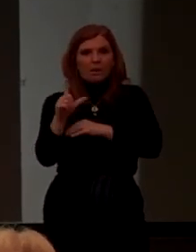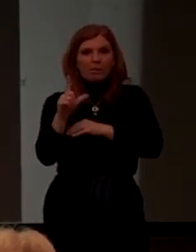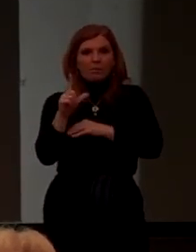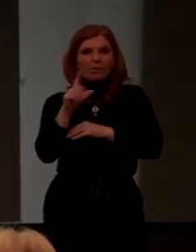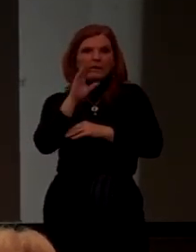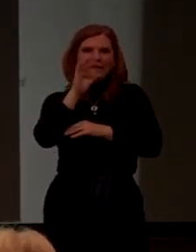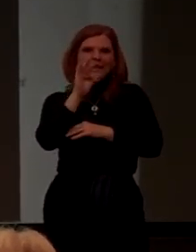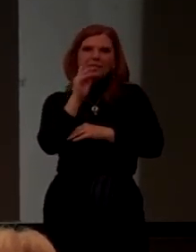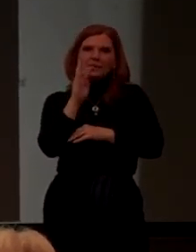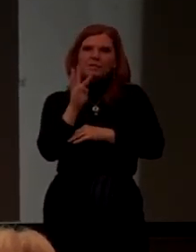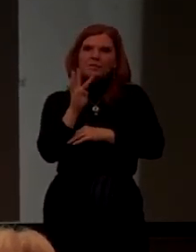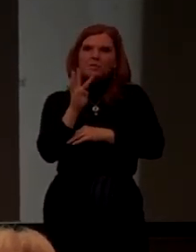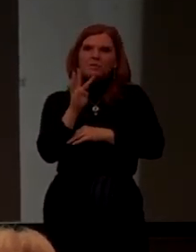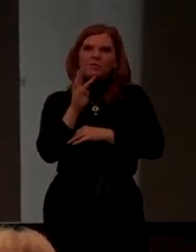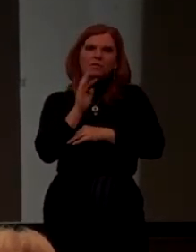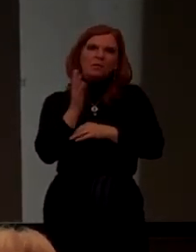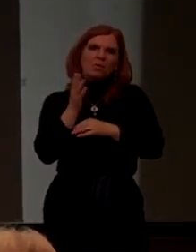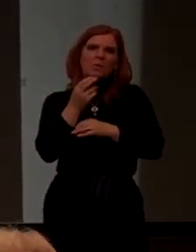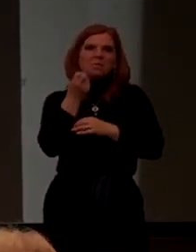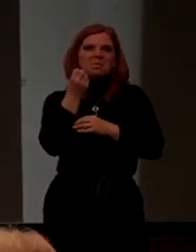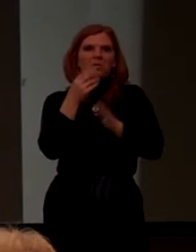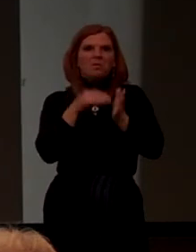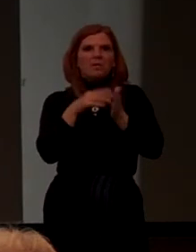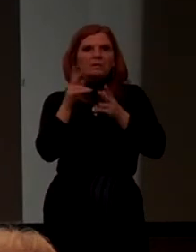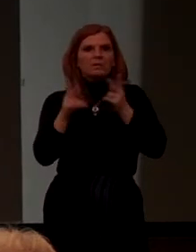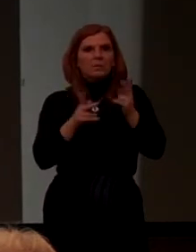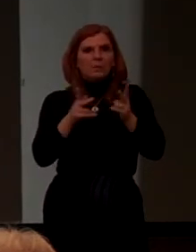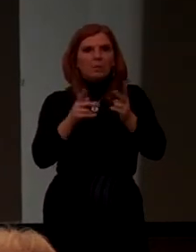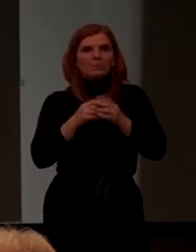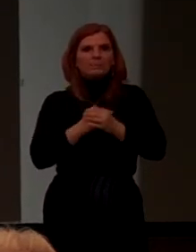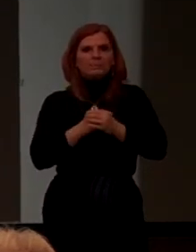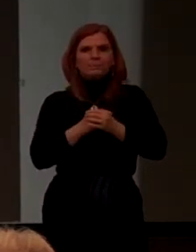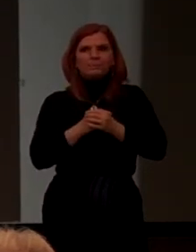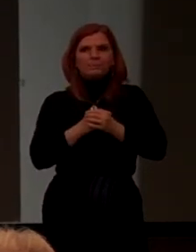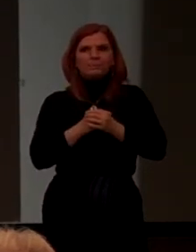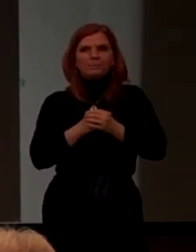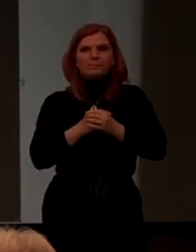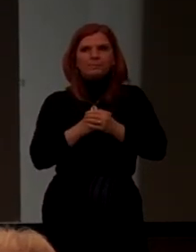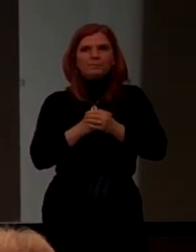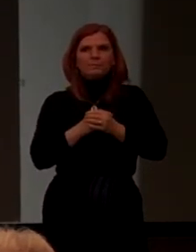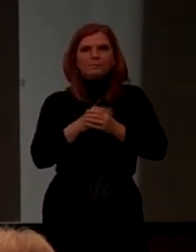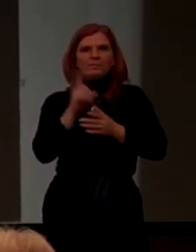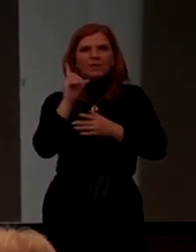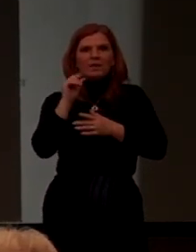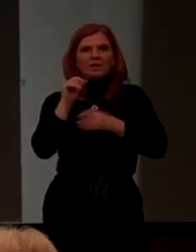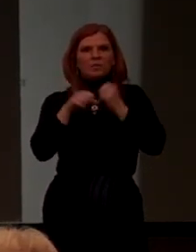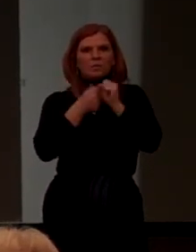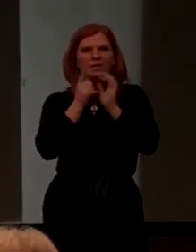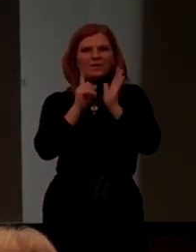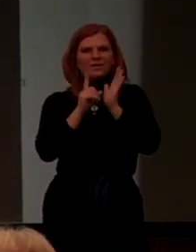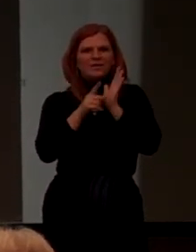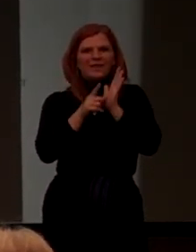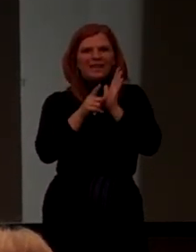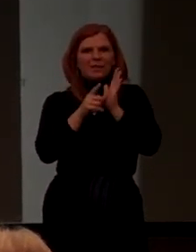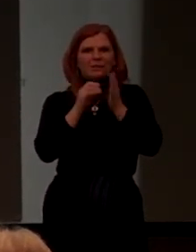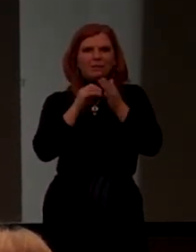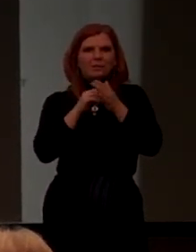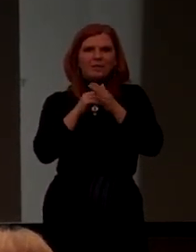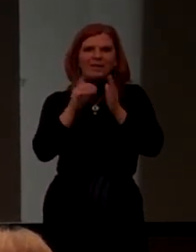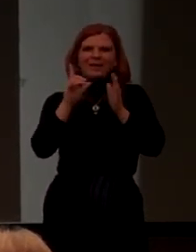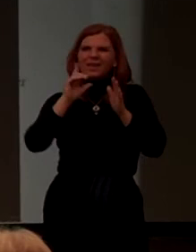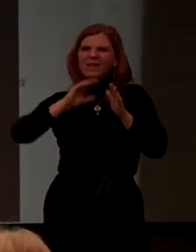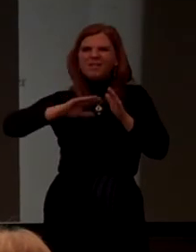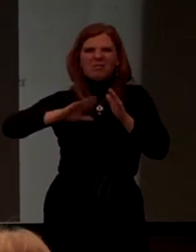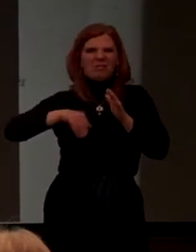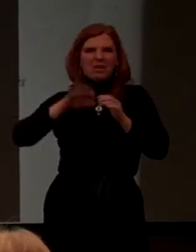there were close to 12,000 employees. Twenty years later, even in the late